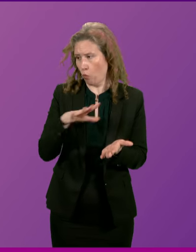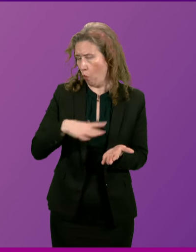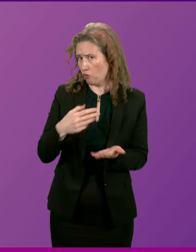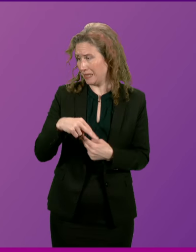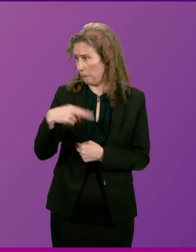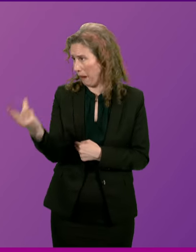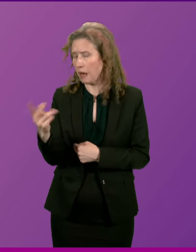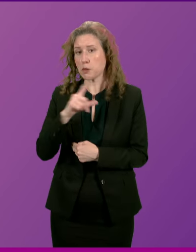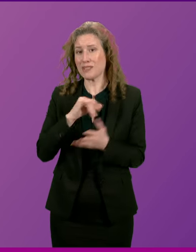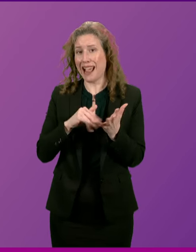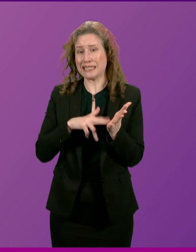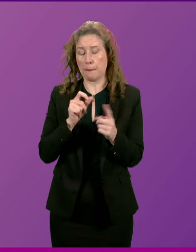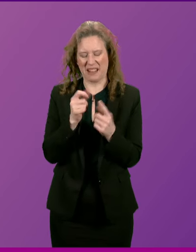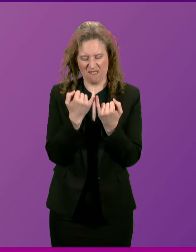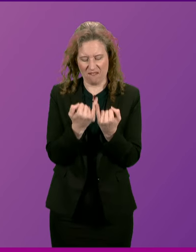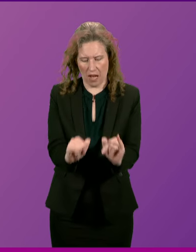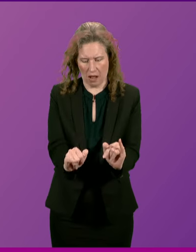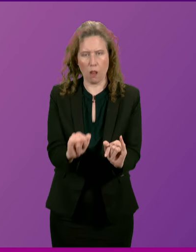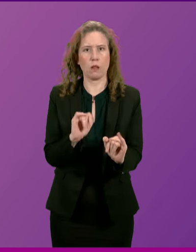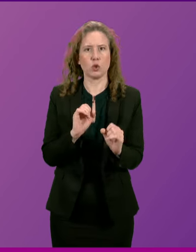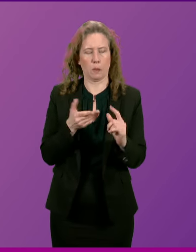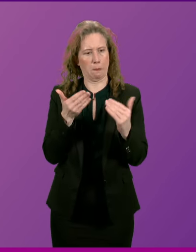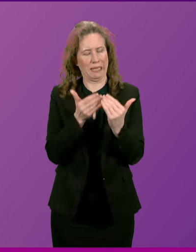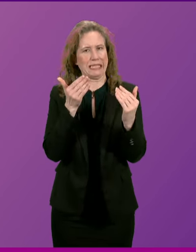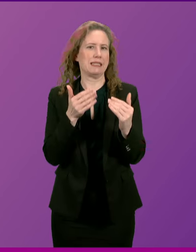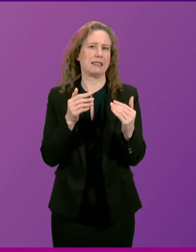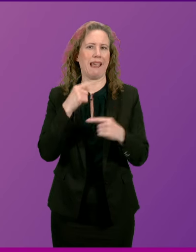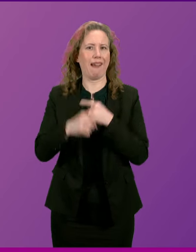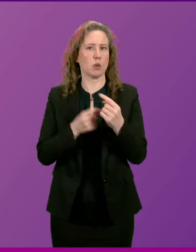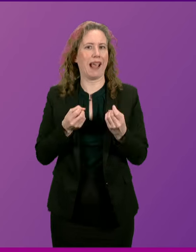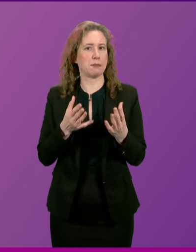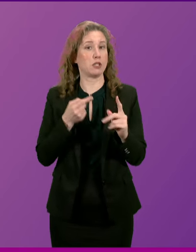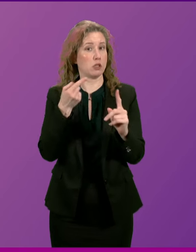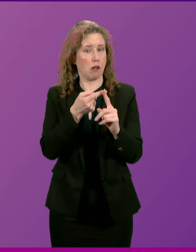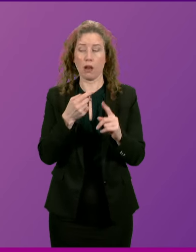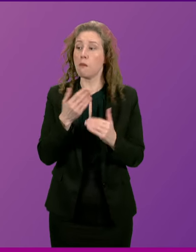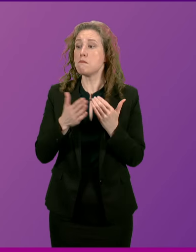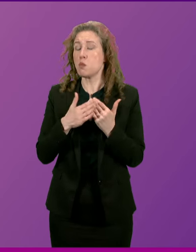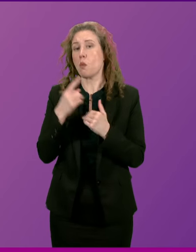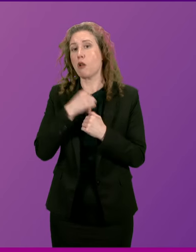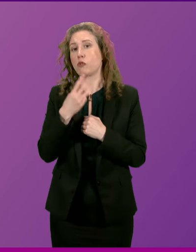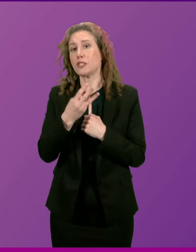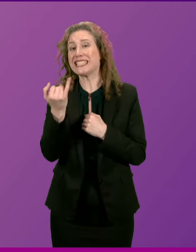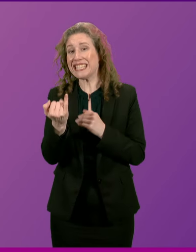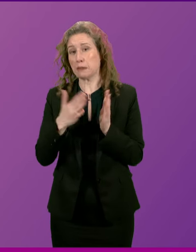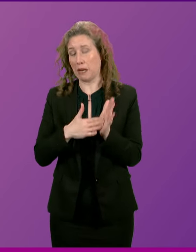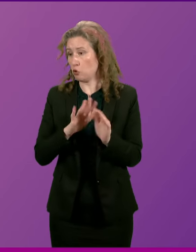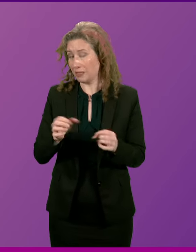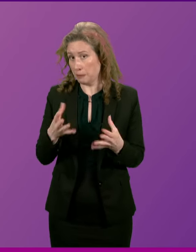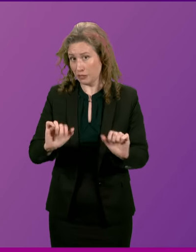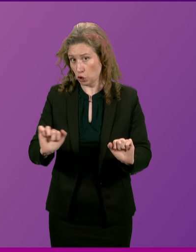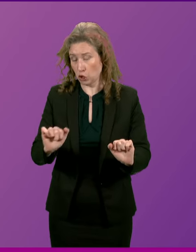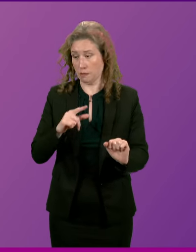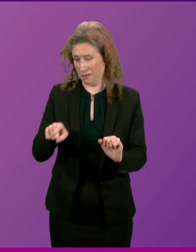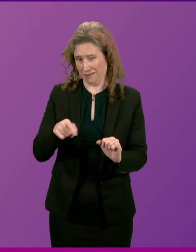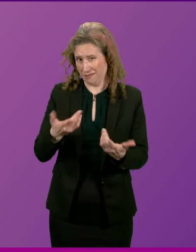because of SNP failure to meet annual expenditure targets. A further 136 million not spent by